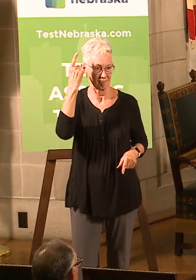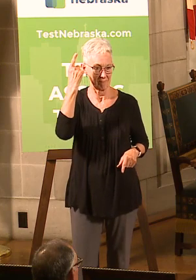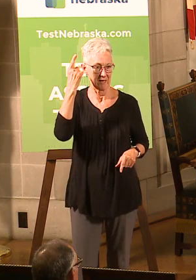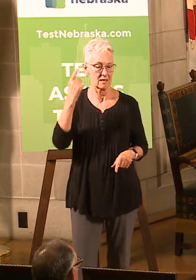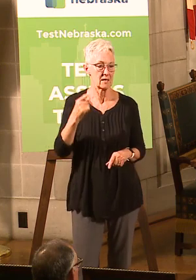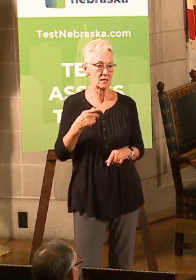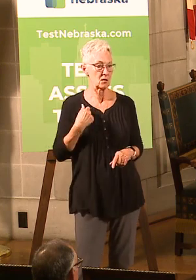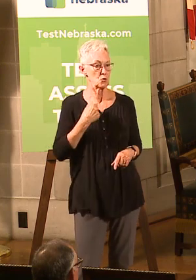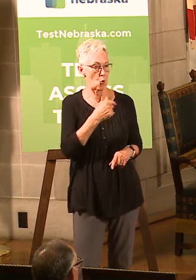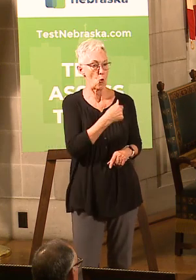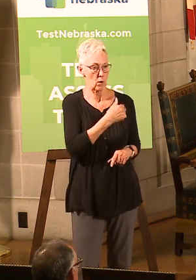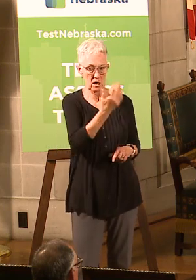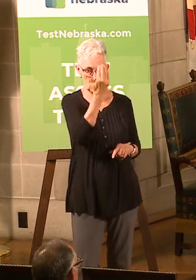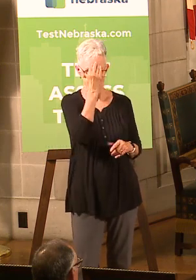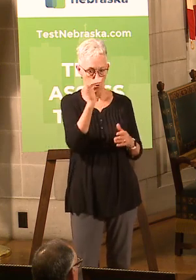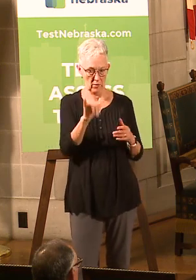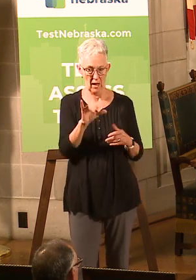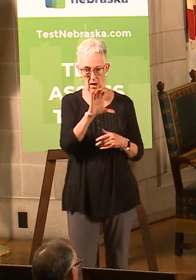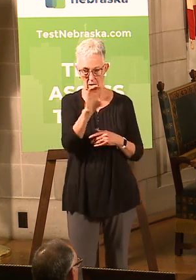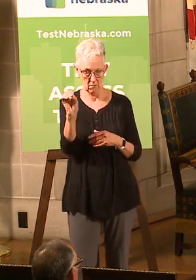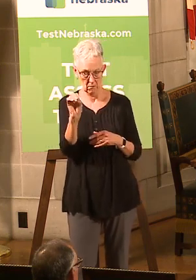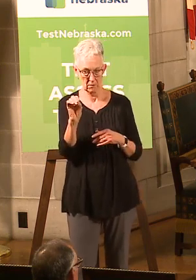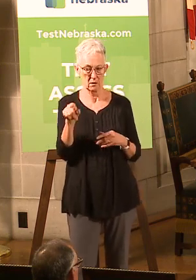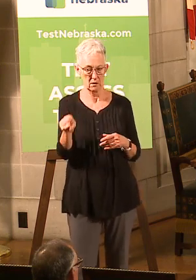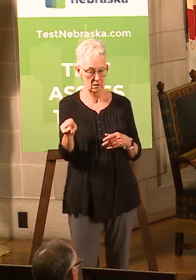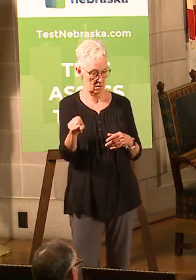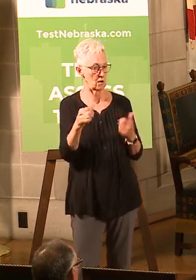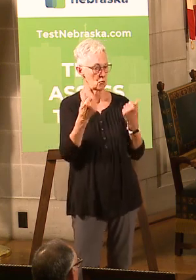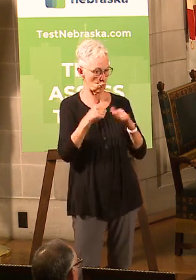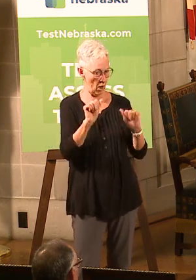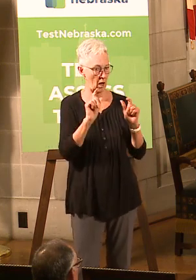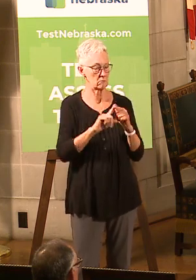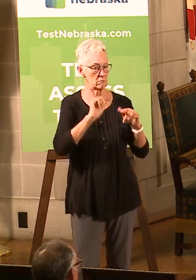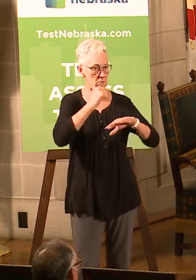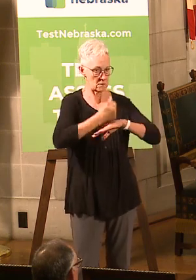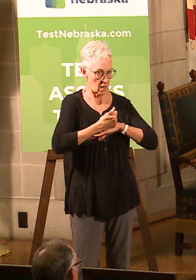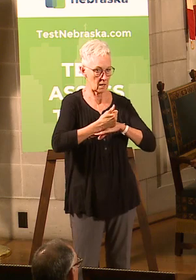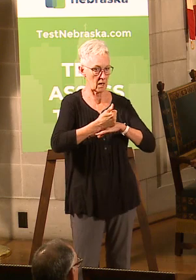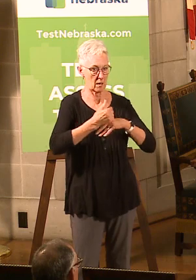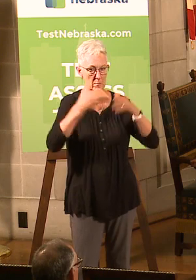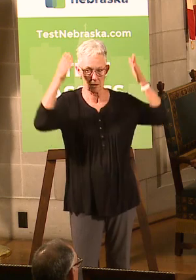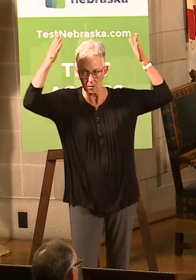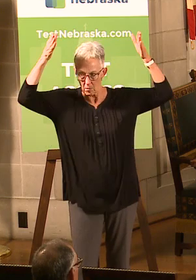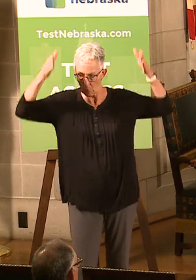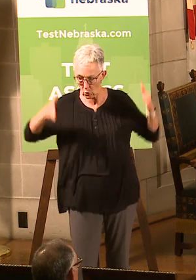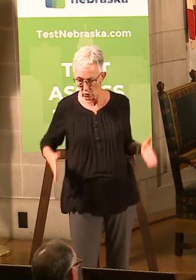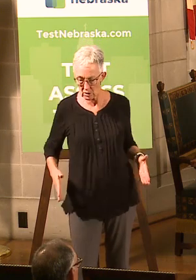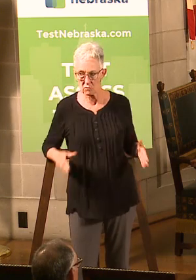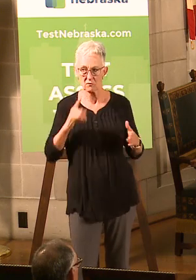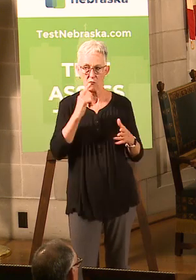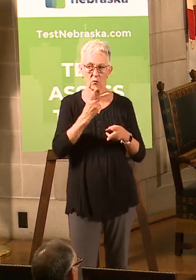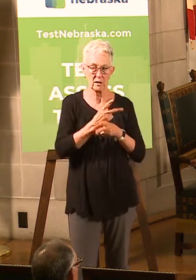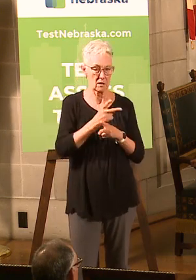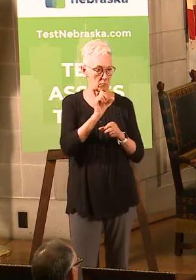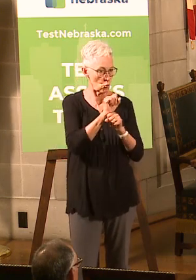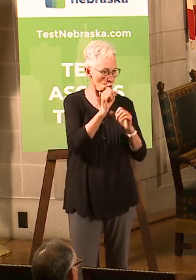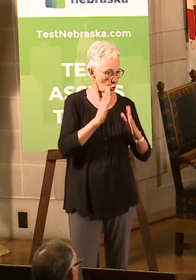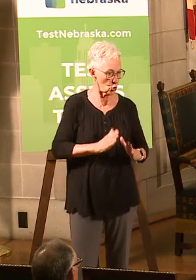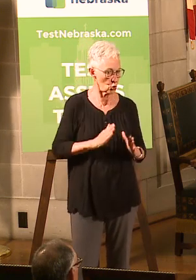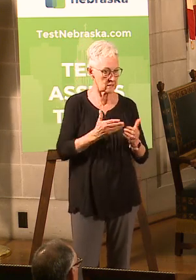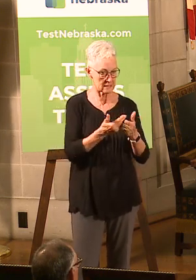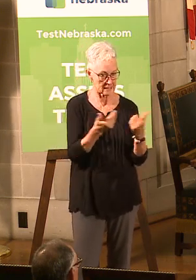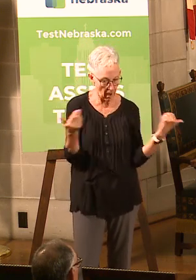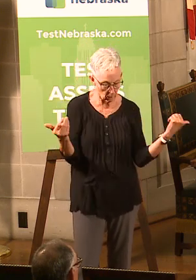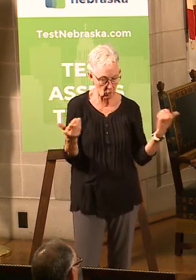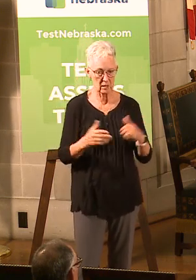distancing. The plants were at different stages with regard to how much of the playbook they had adopted, and that's part of why we continue